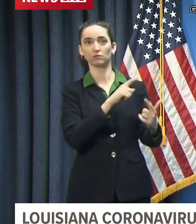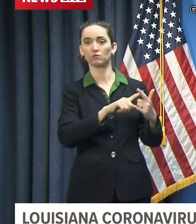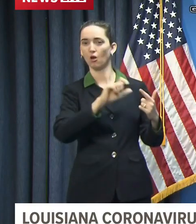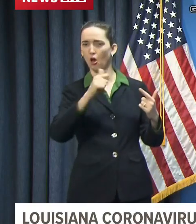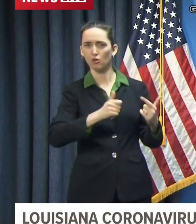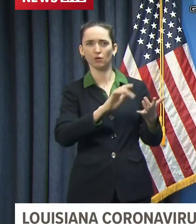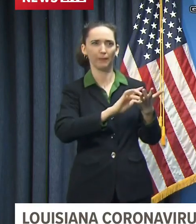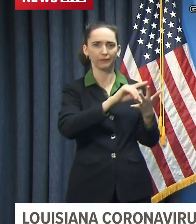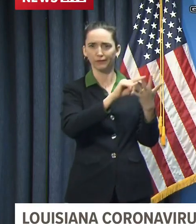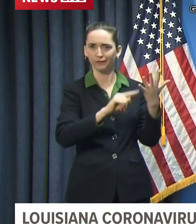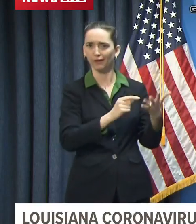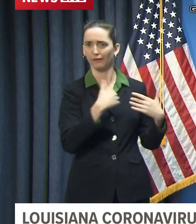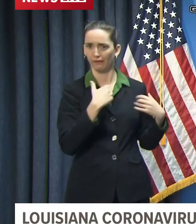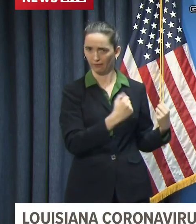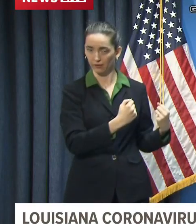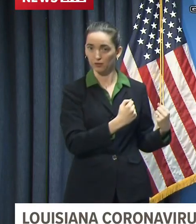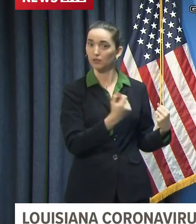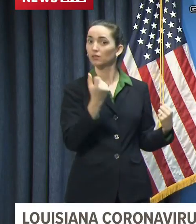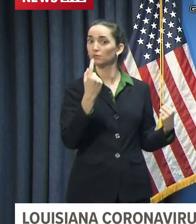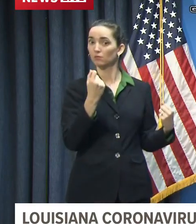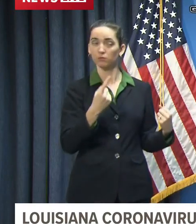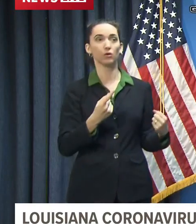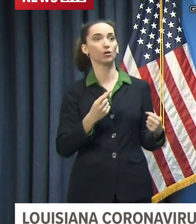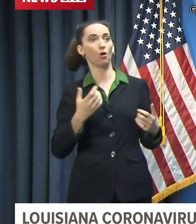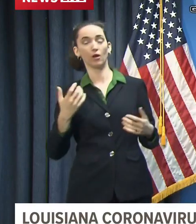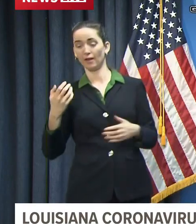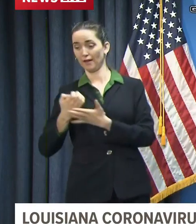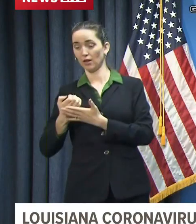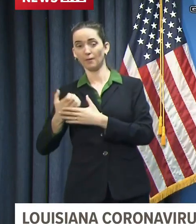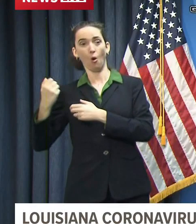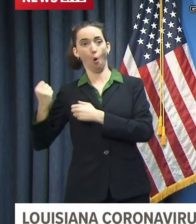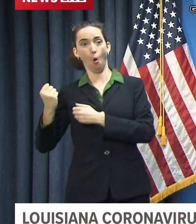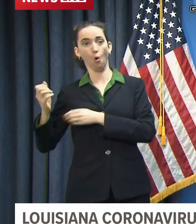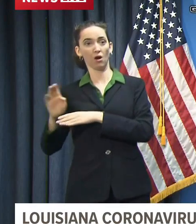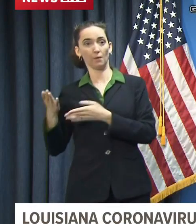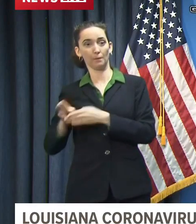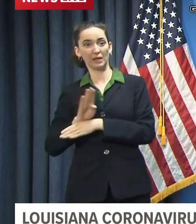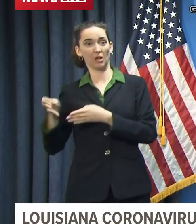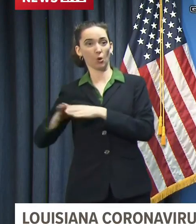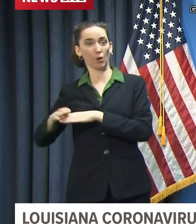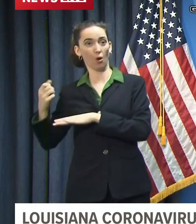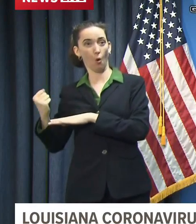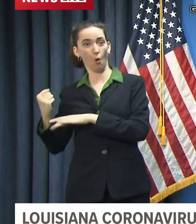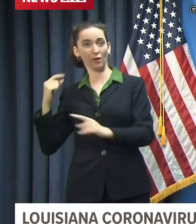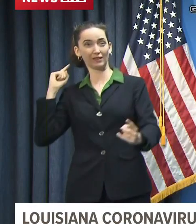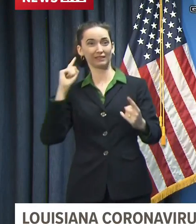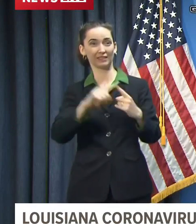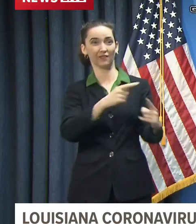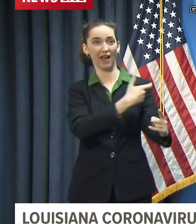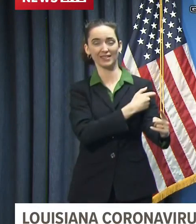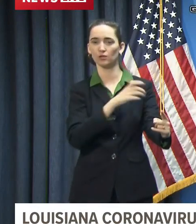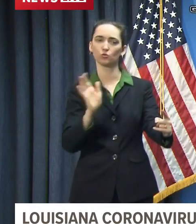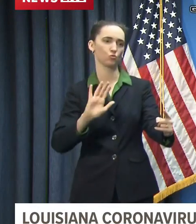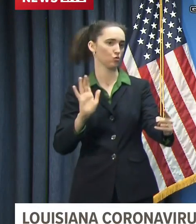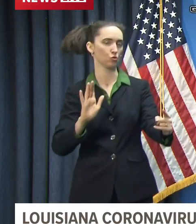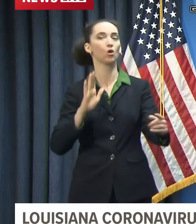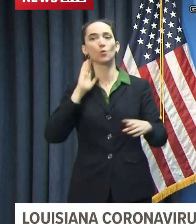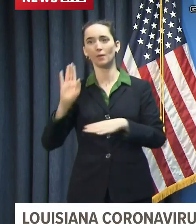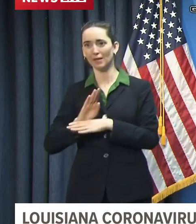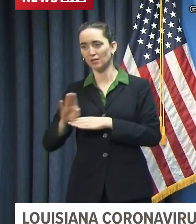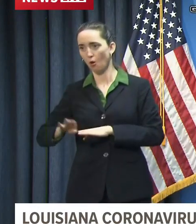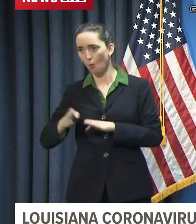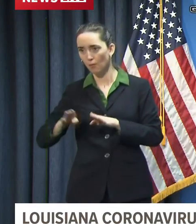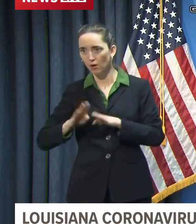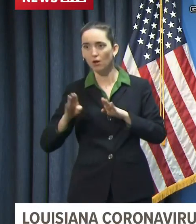start to to reopen the economy get businesses back open get workers back to work and so there's a process that we're